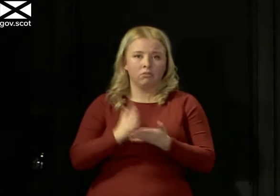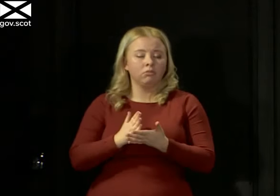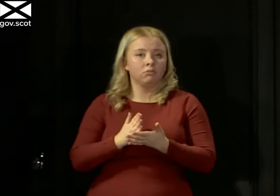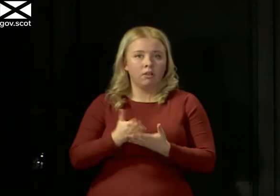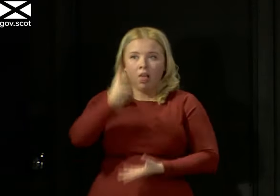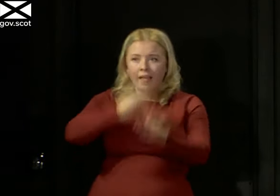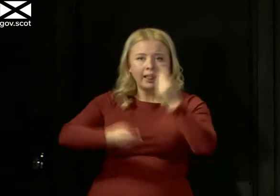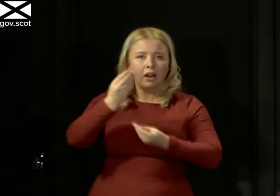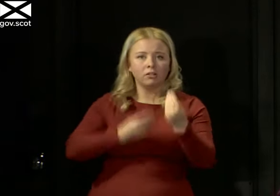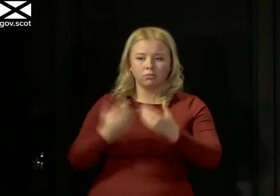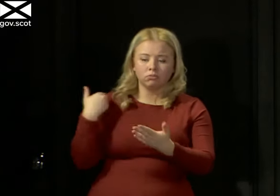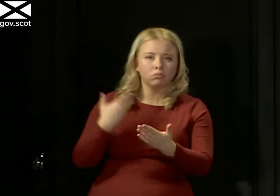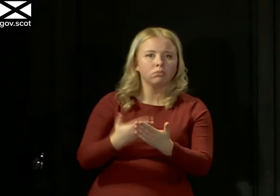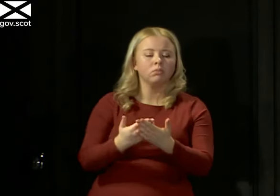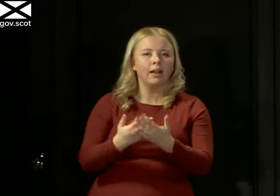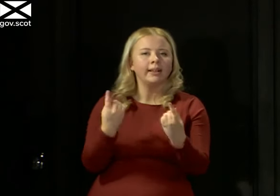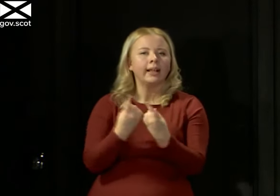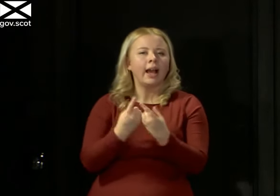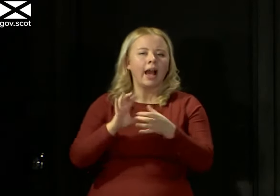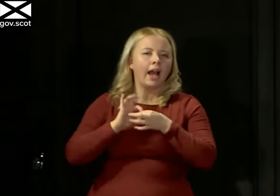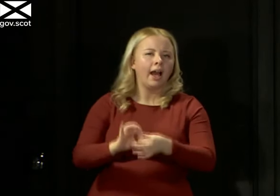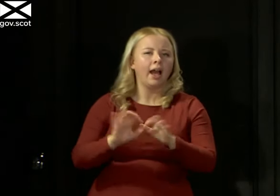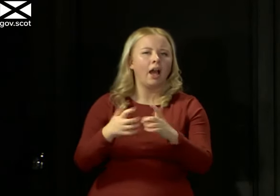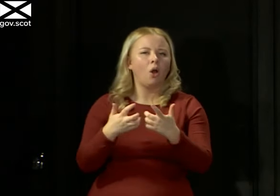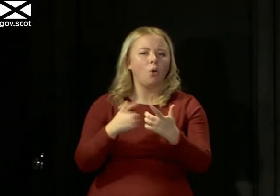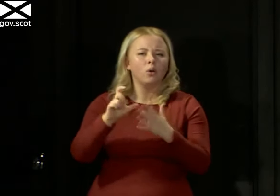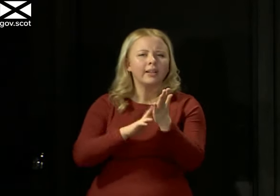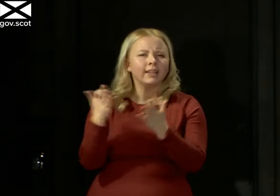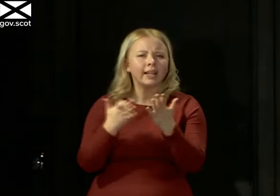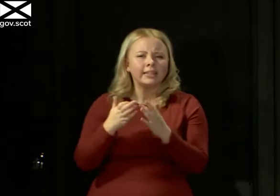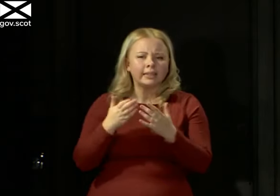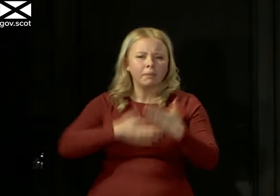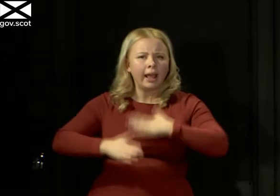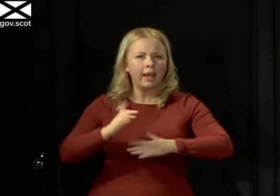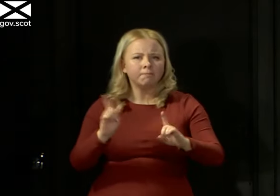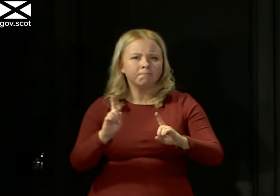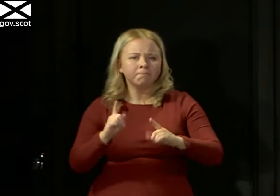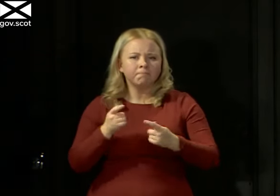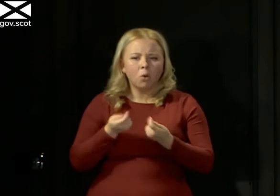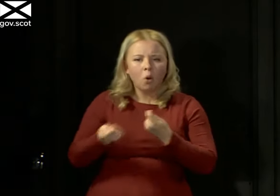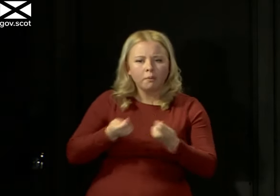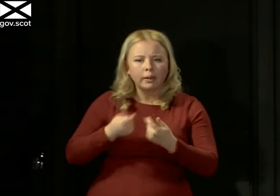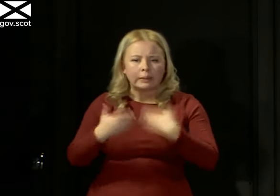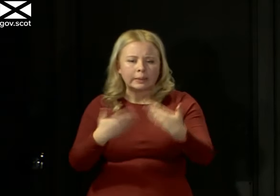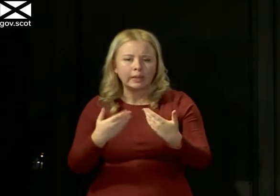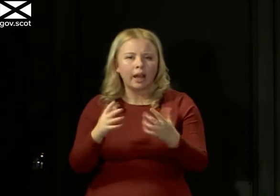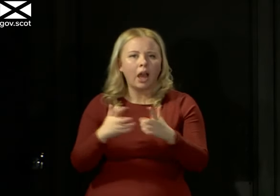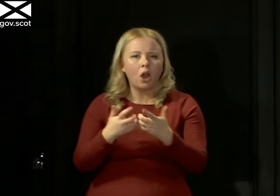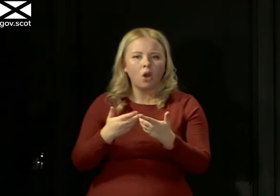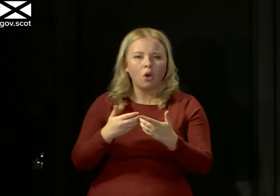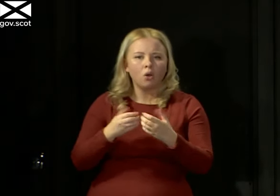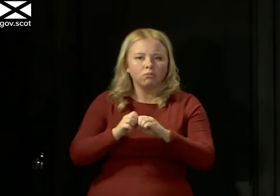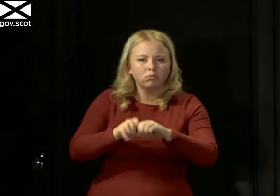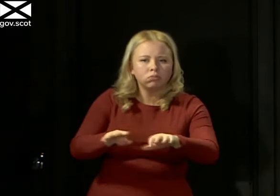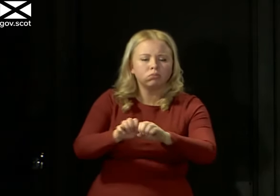things about how this virus behaves, how it operates, what conditions it spreads most aggressively. And